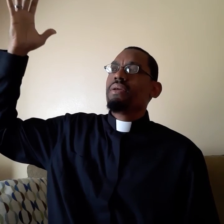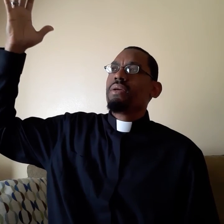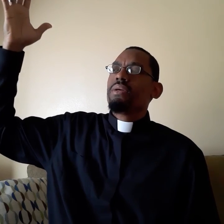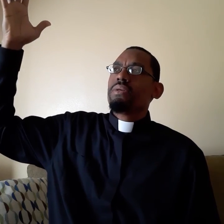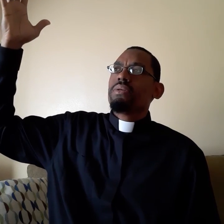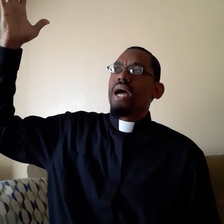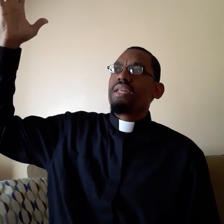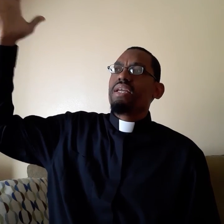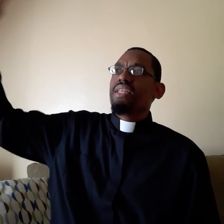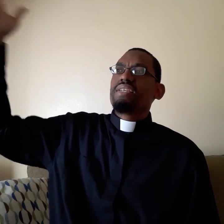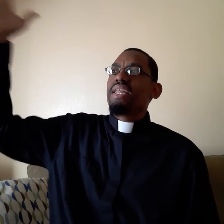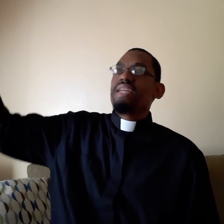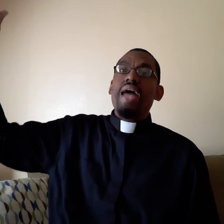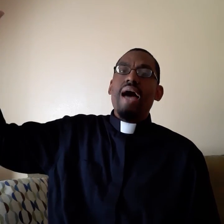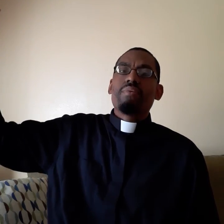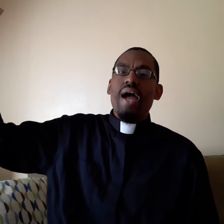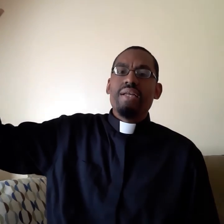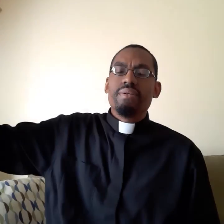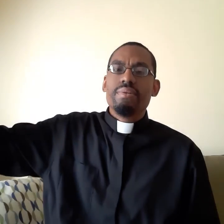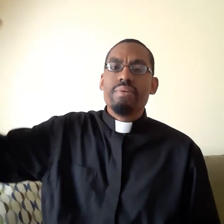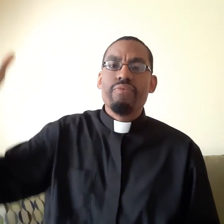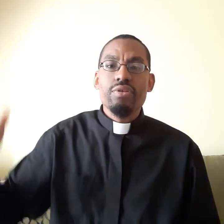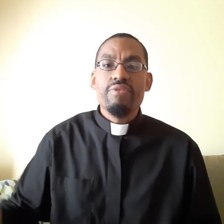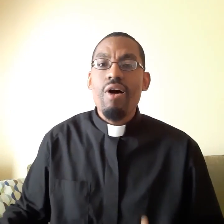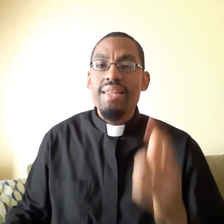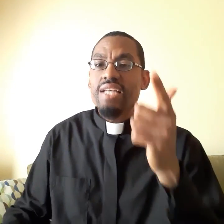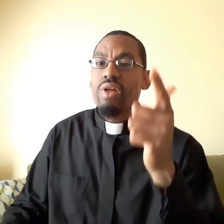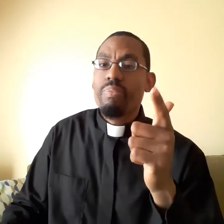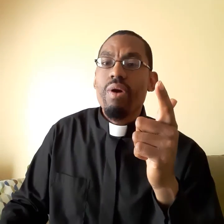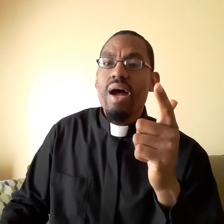I need this I need that right? First of all that's not prayer.